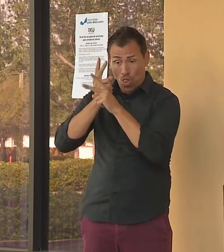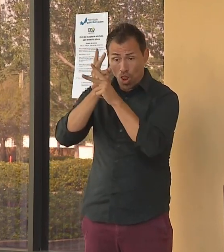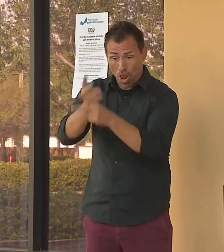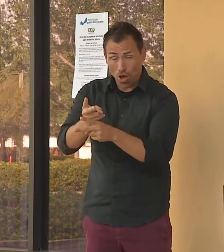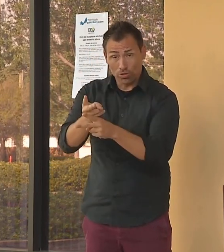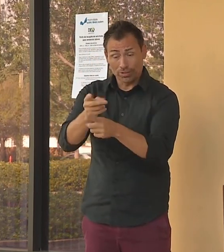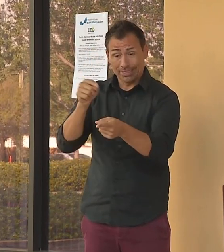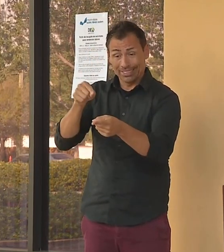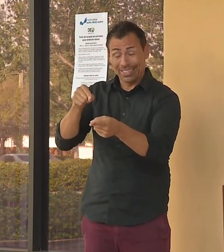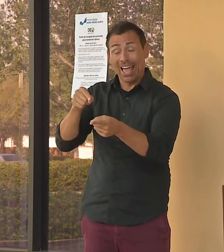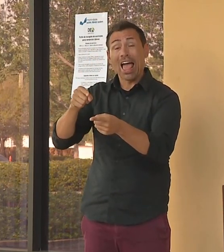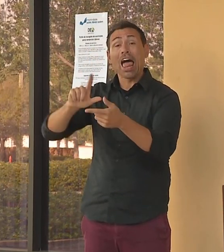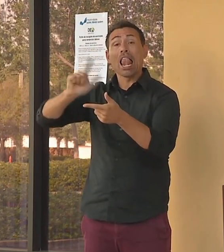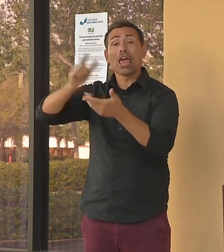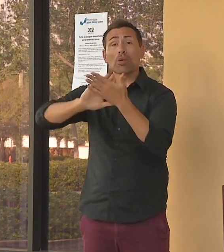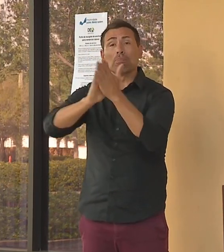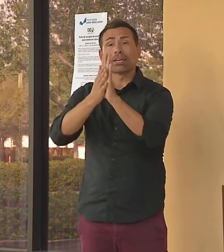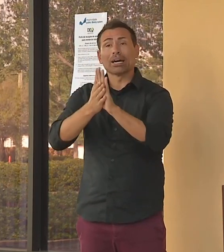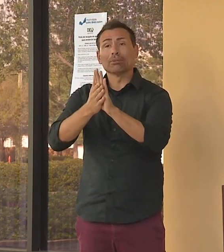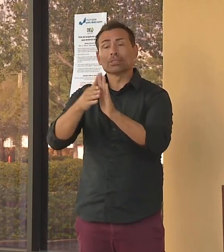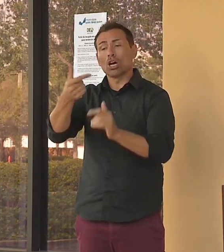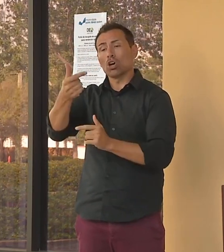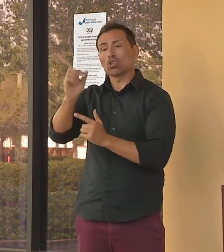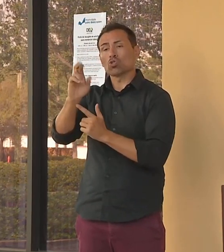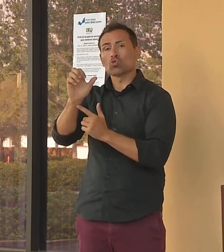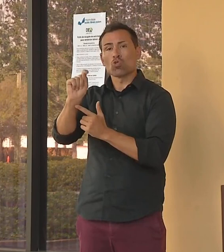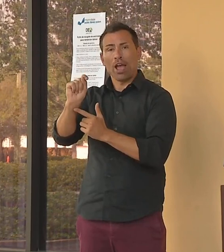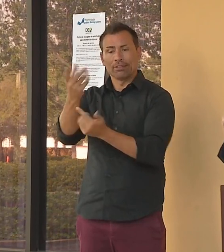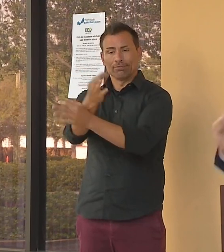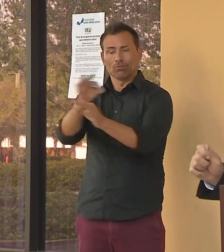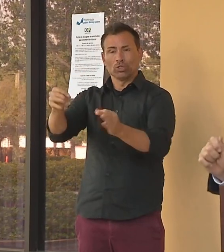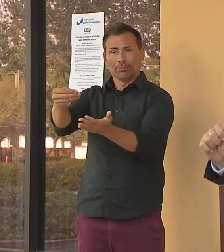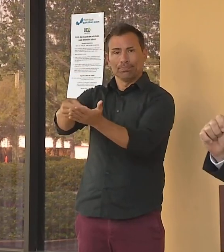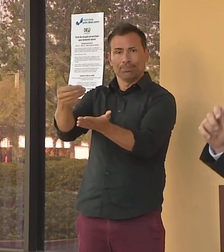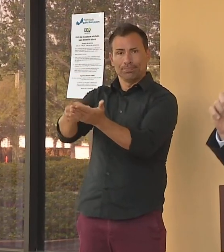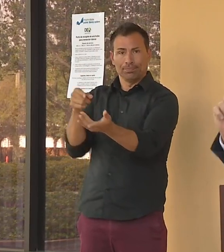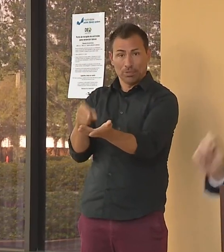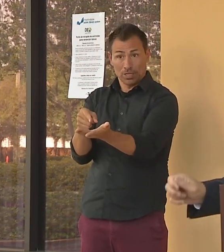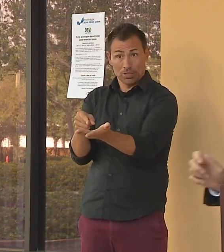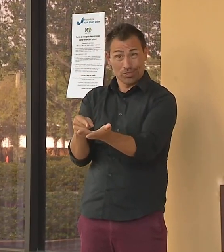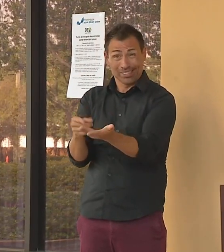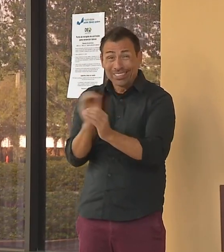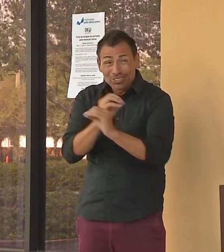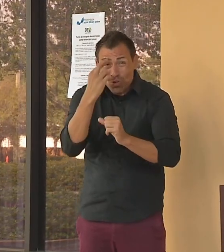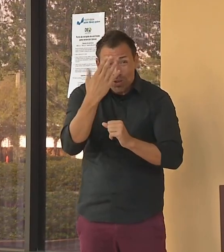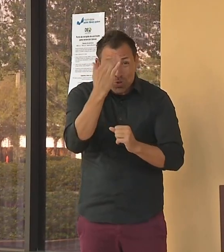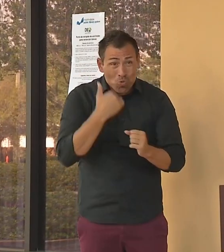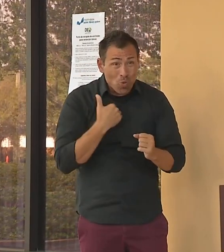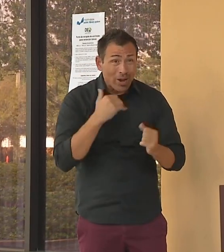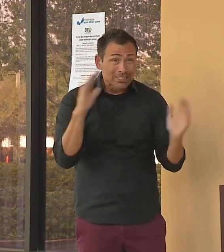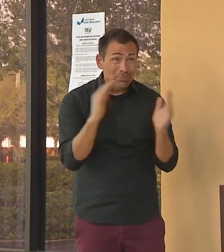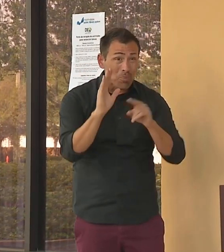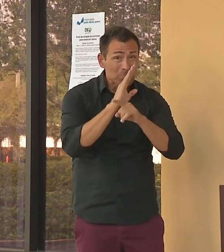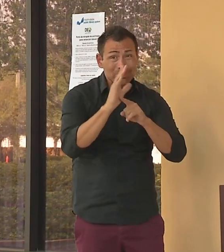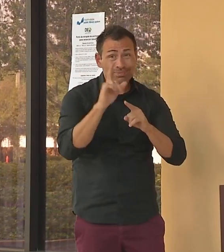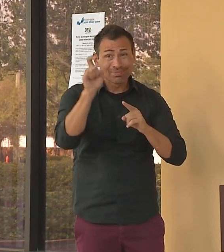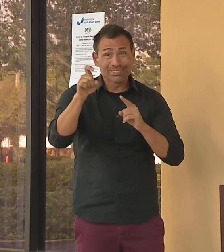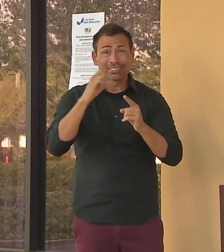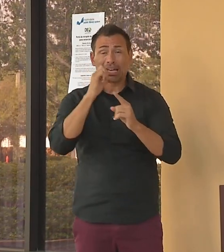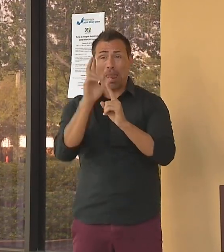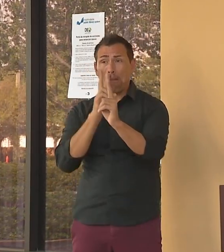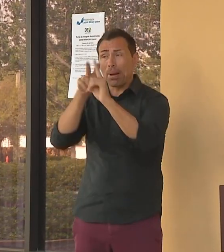reason why small businesses shouldn't apply to at least put money back into the pockets of their employees